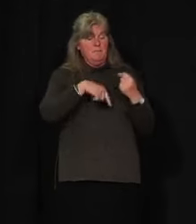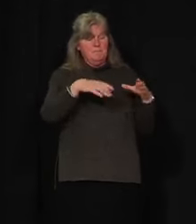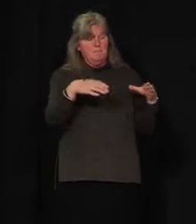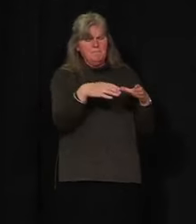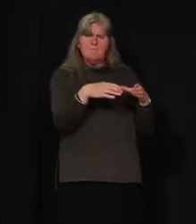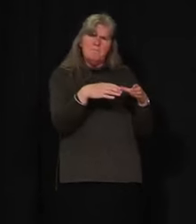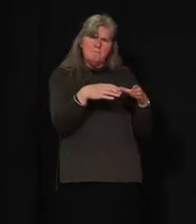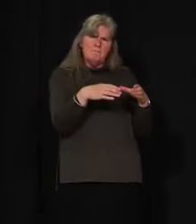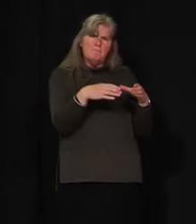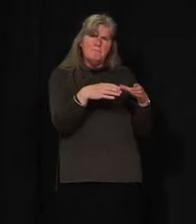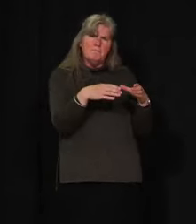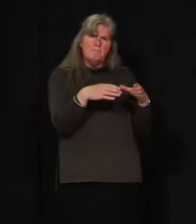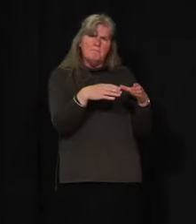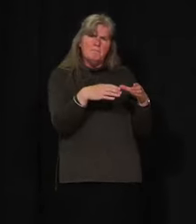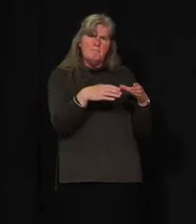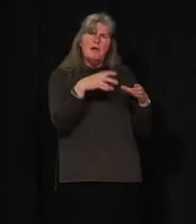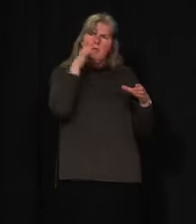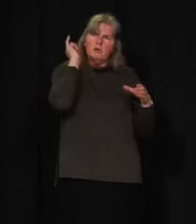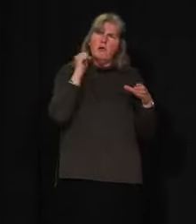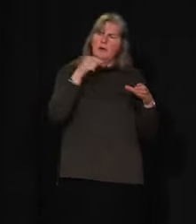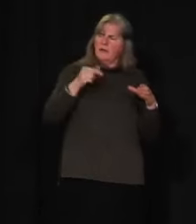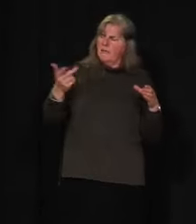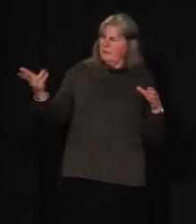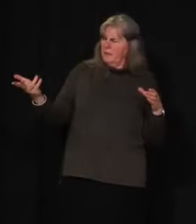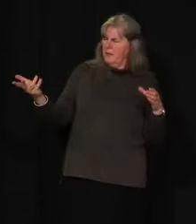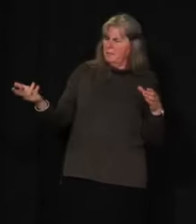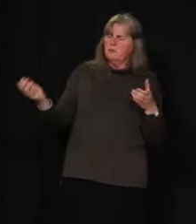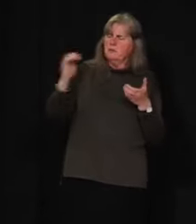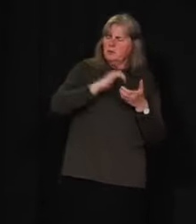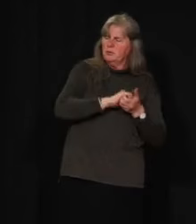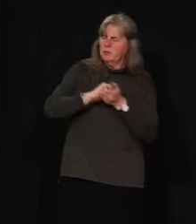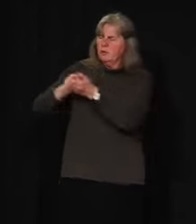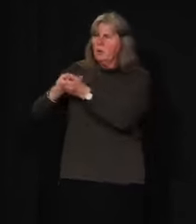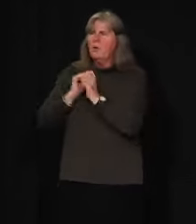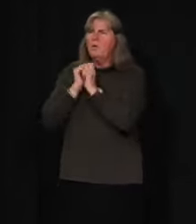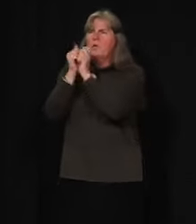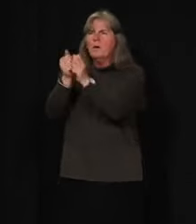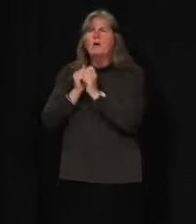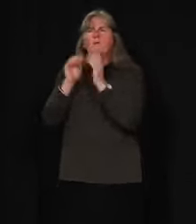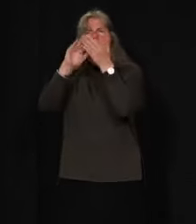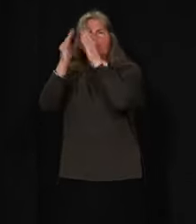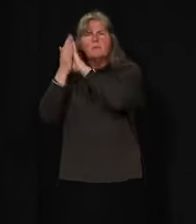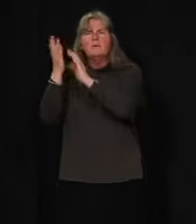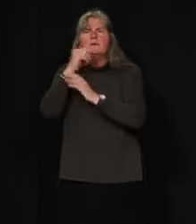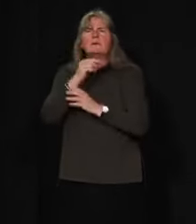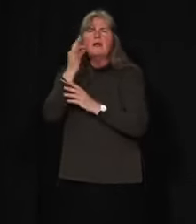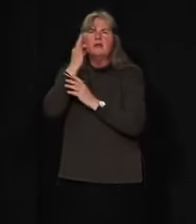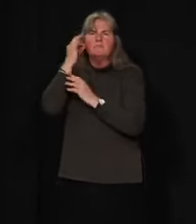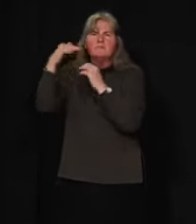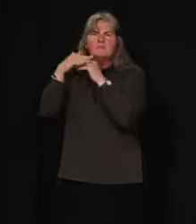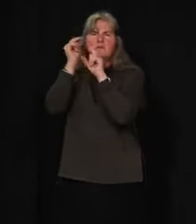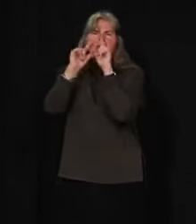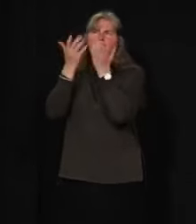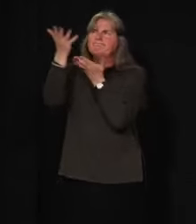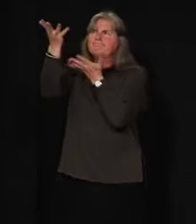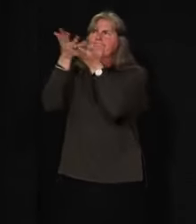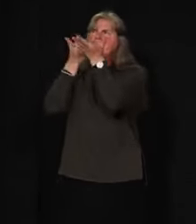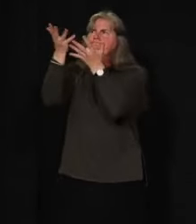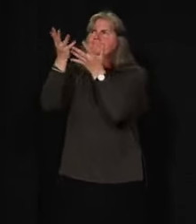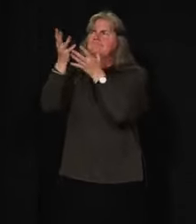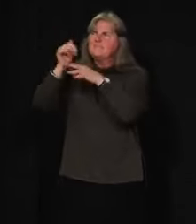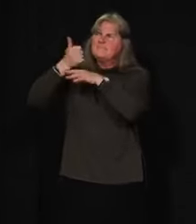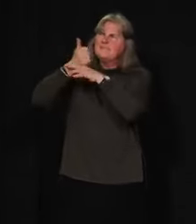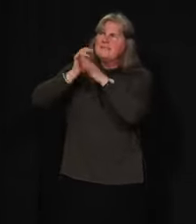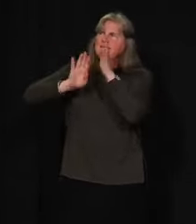for the UConn government to work with the chiefs and communities over the next four weeks to make this plan as safe